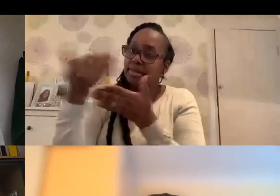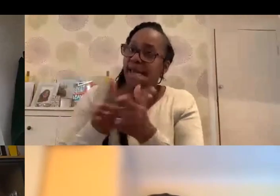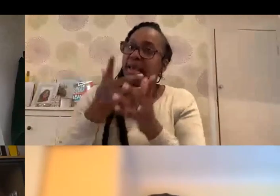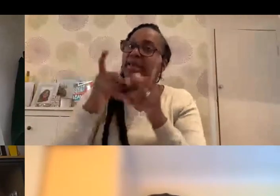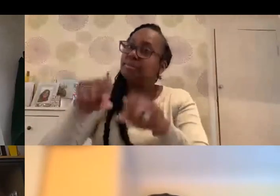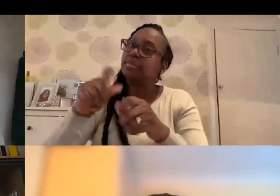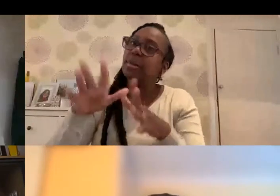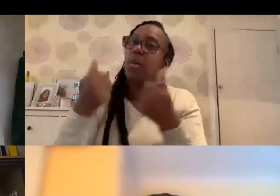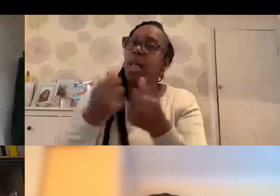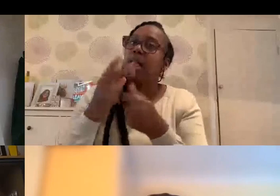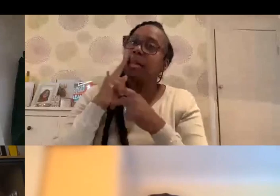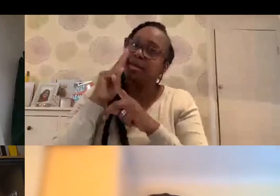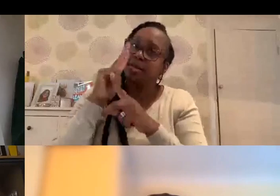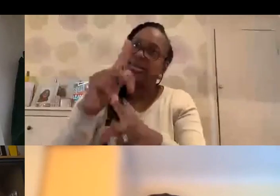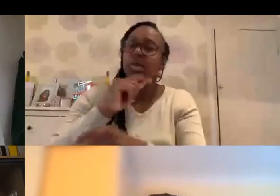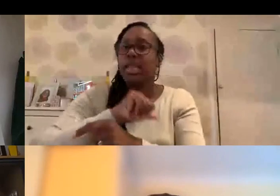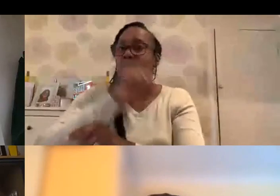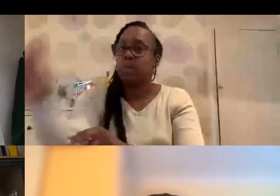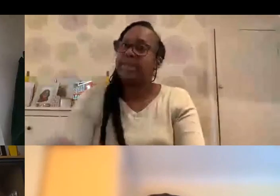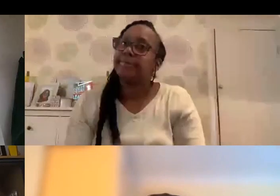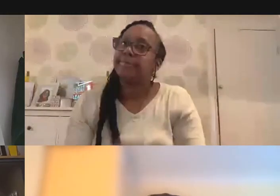stay well. And we look forward to seeing you next week.